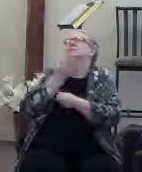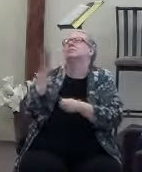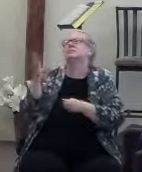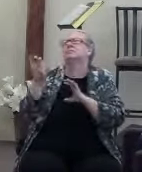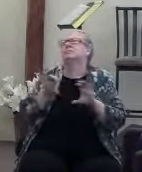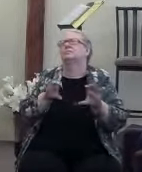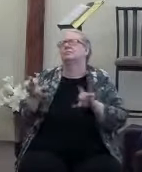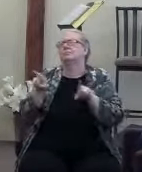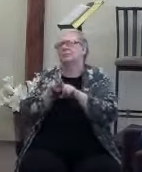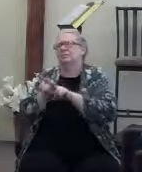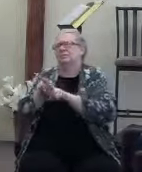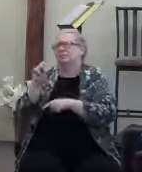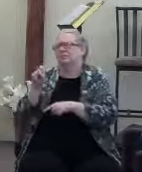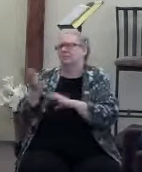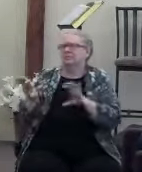like they need to do.